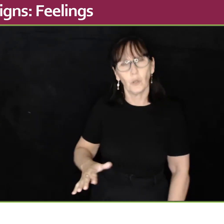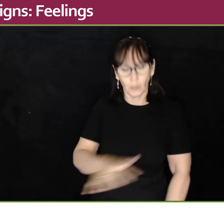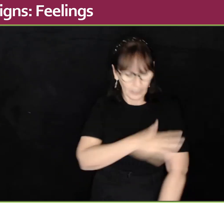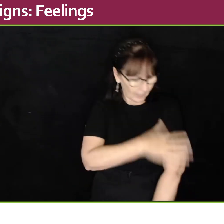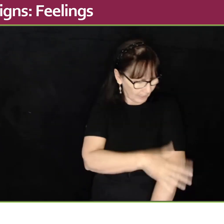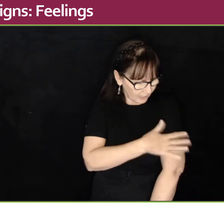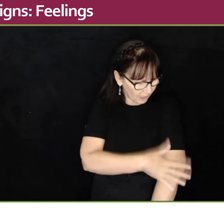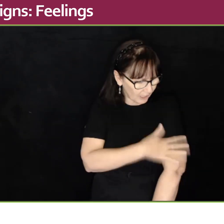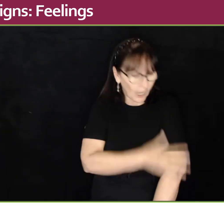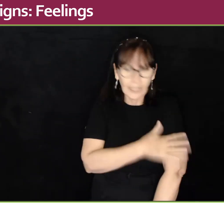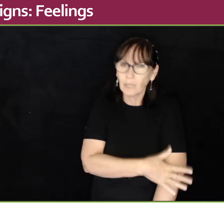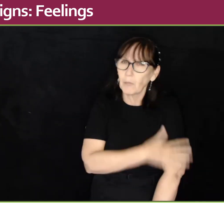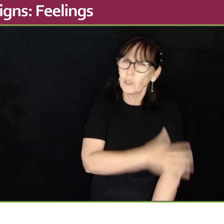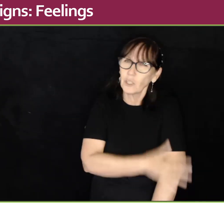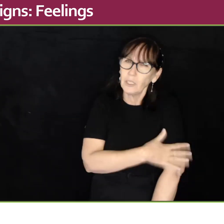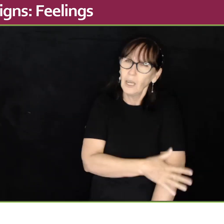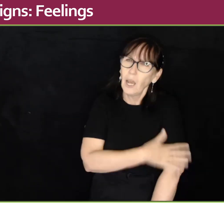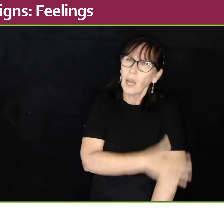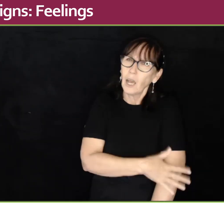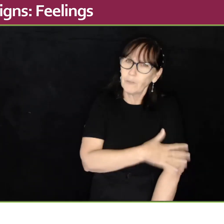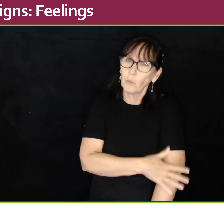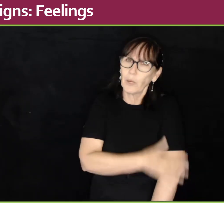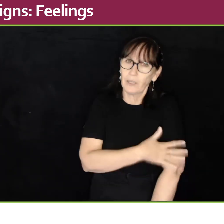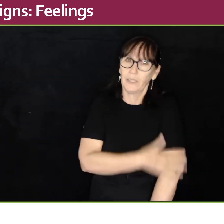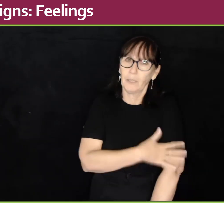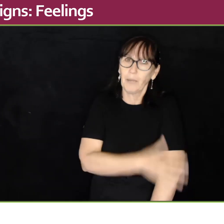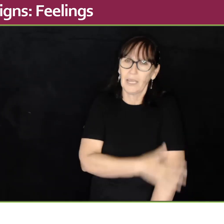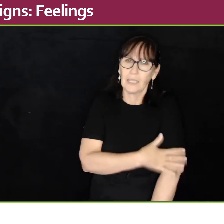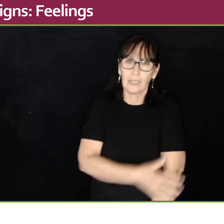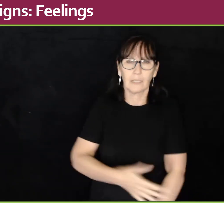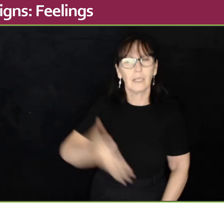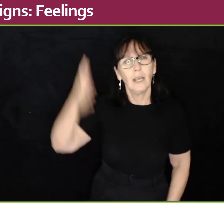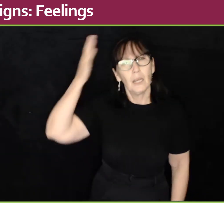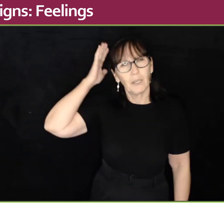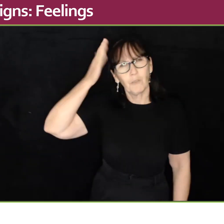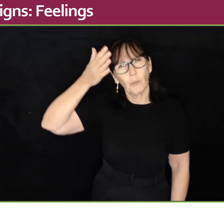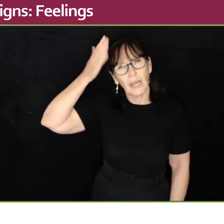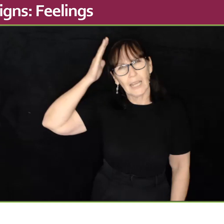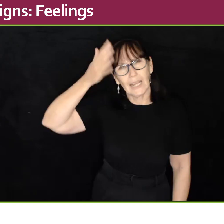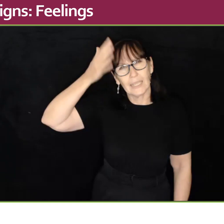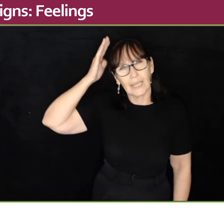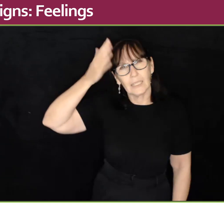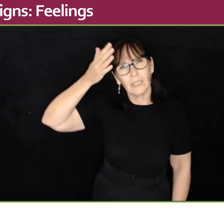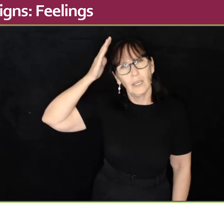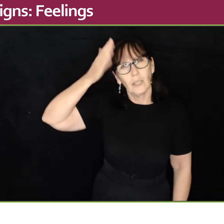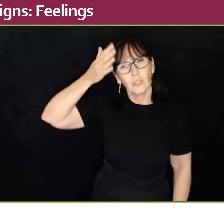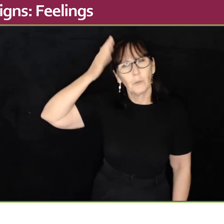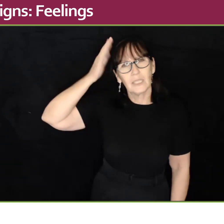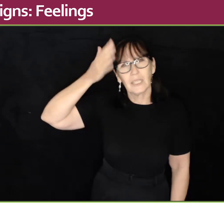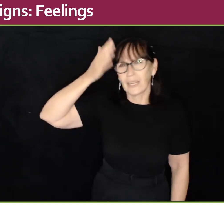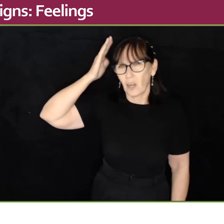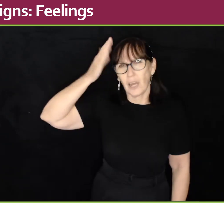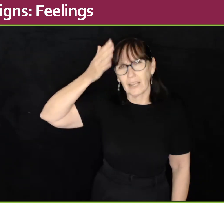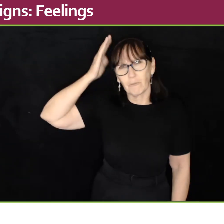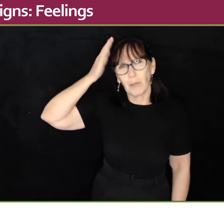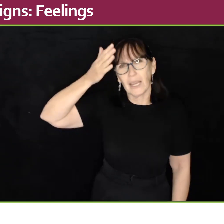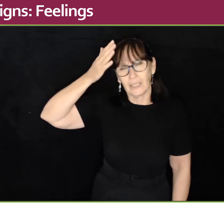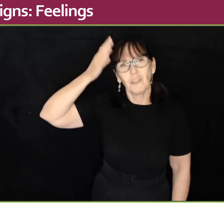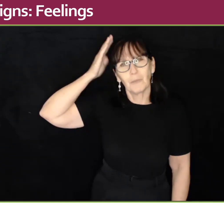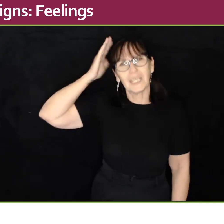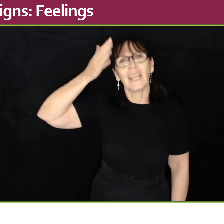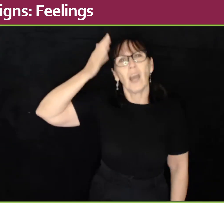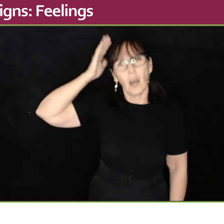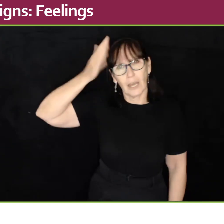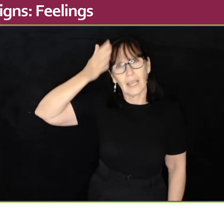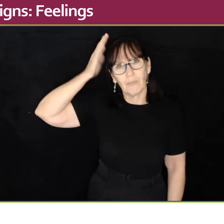sore. Now that's just a shaking motion over wherever the pain is. But if you had a headache, you wouldn't say, I have pain.